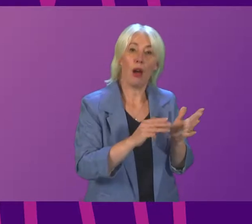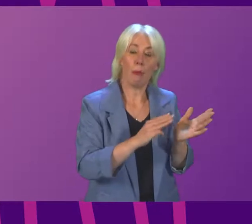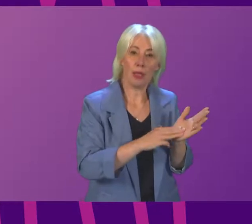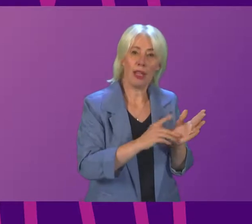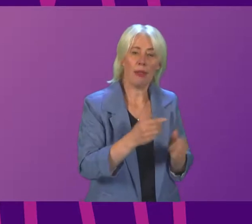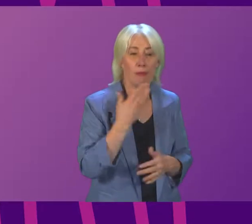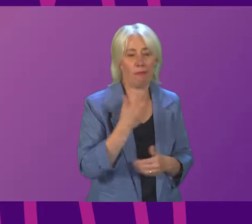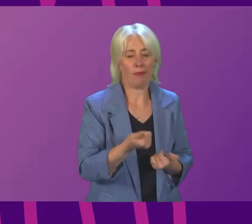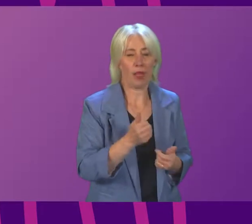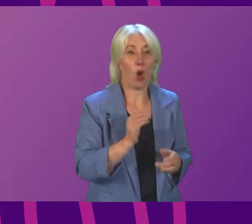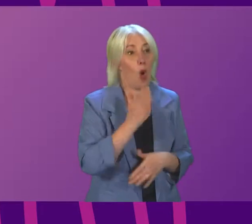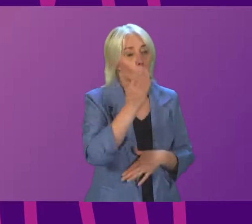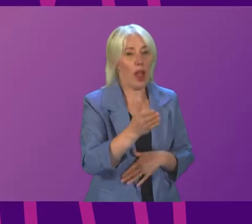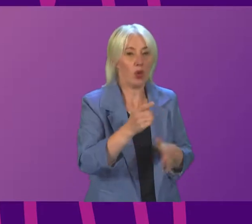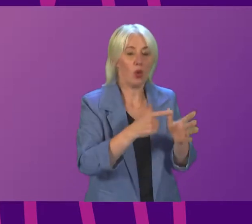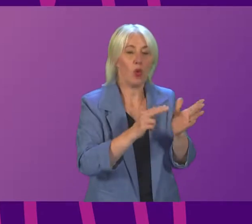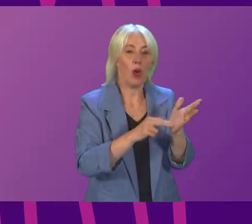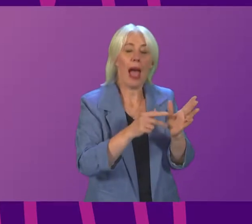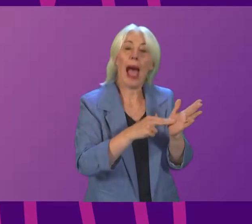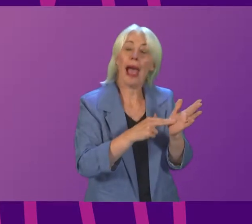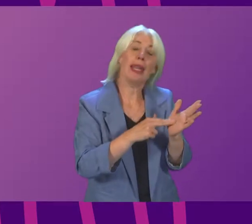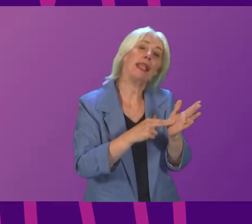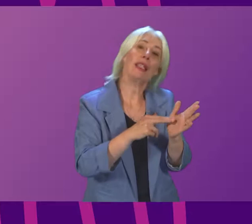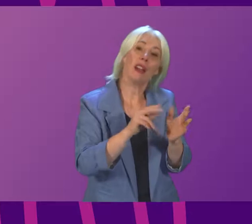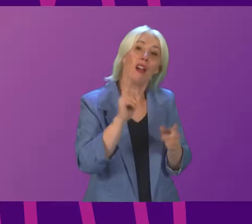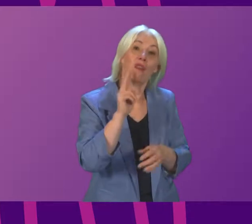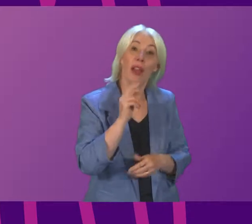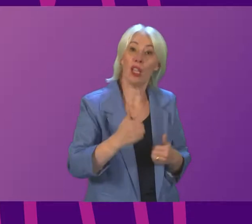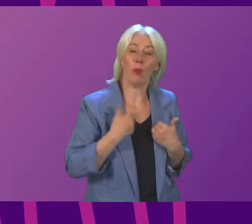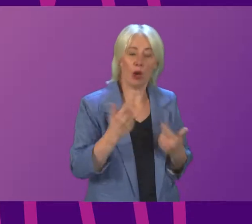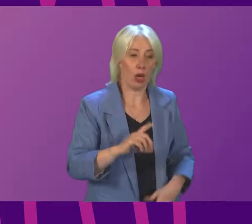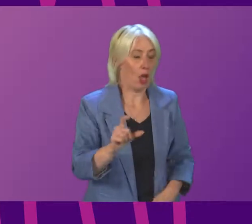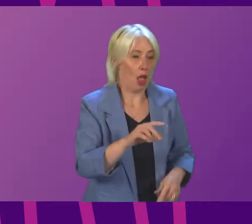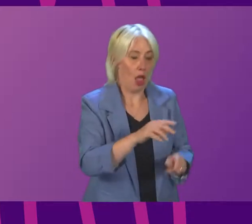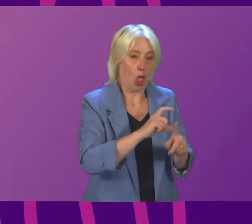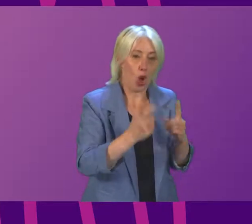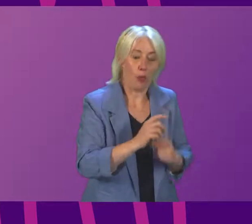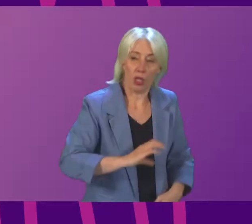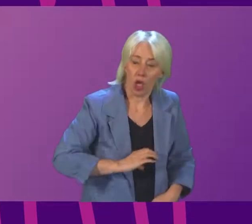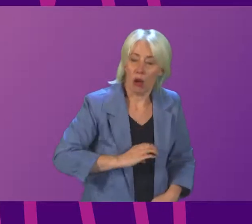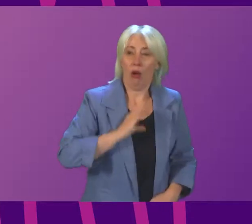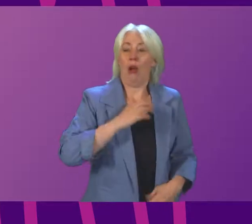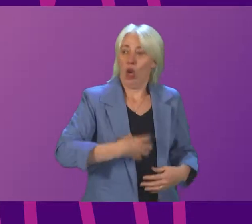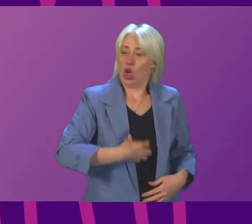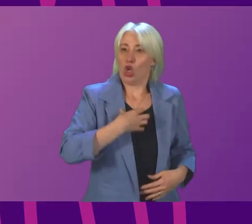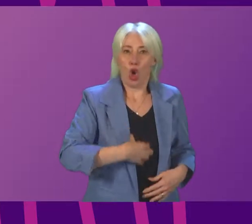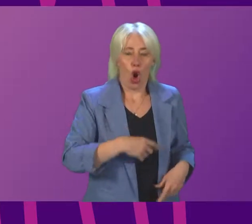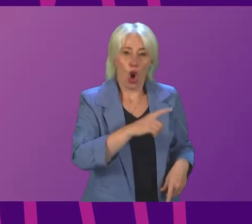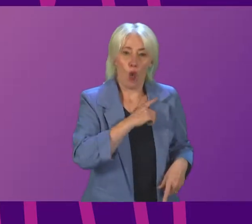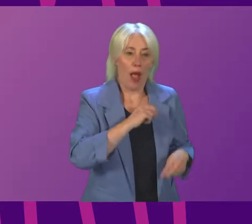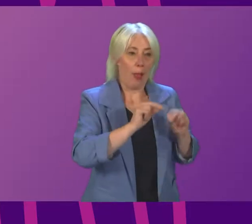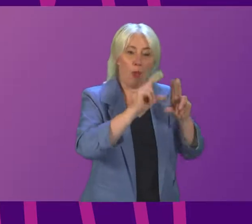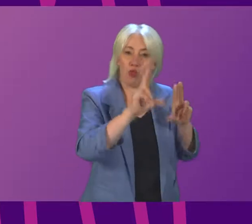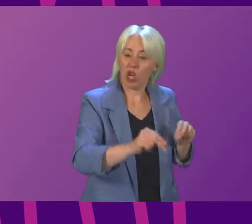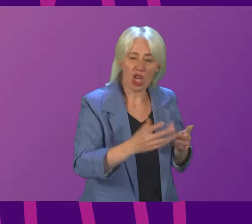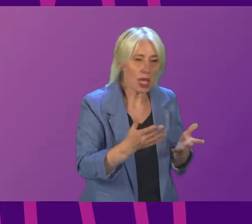Friday morning, I met with a community in shock. These bridges served as vital links, memorials, and were part of people's lives.